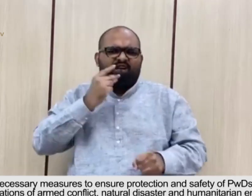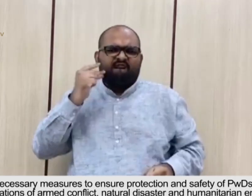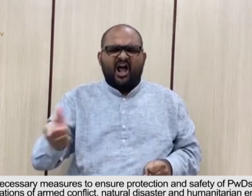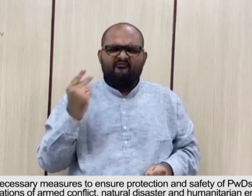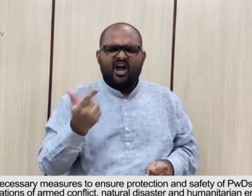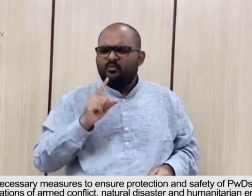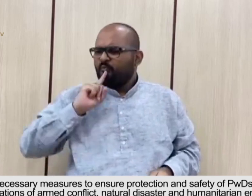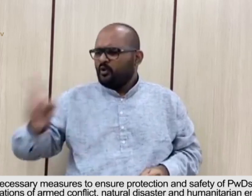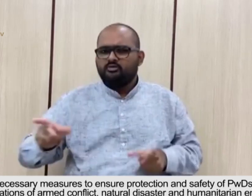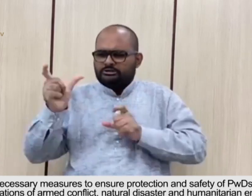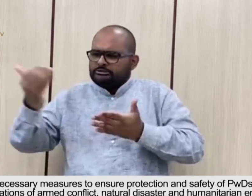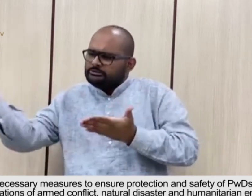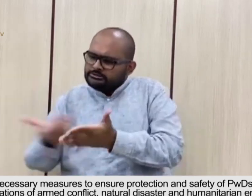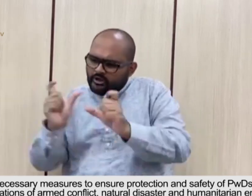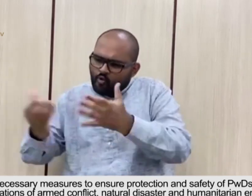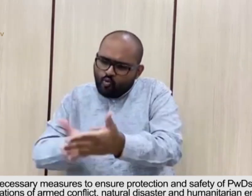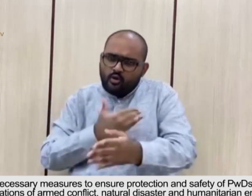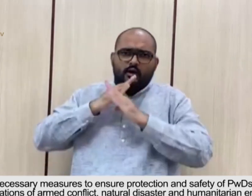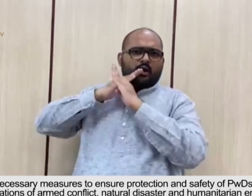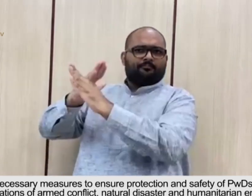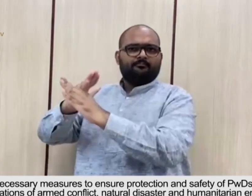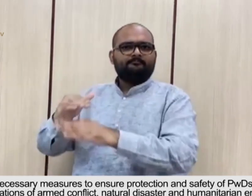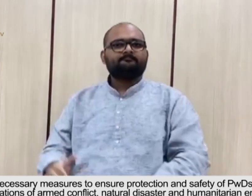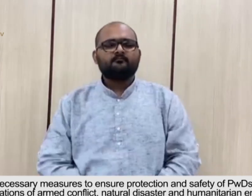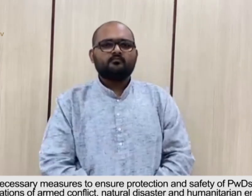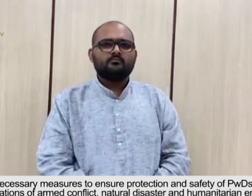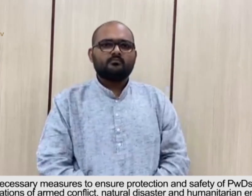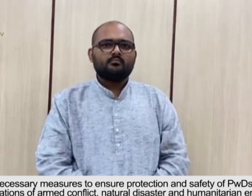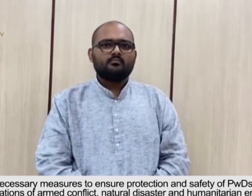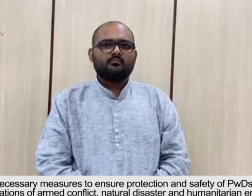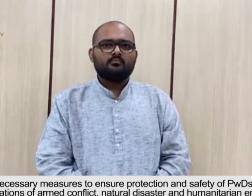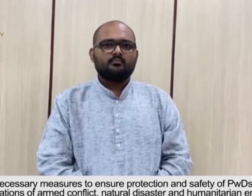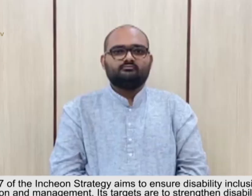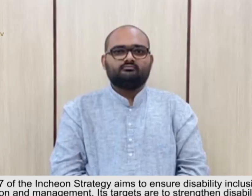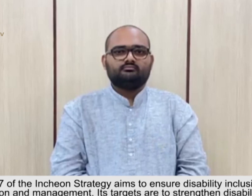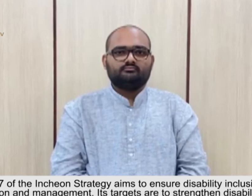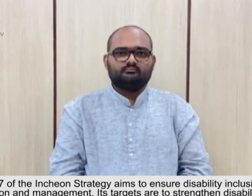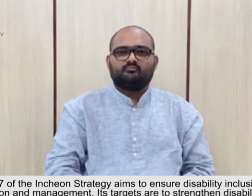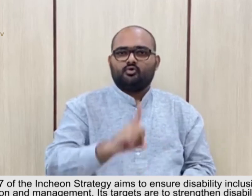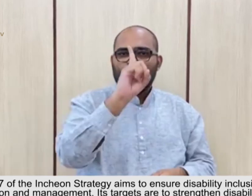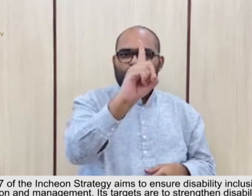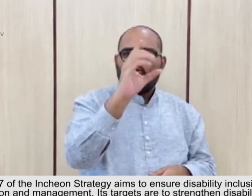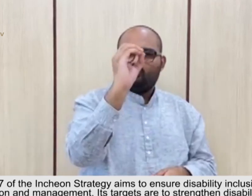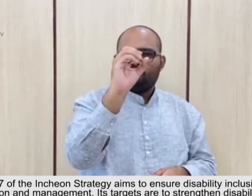of risk, situations of armed conflict, natural disaster and humanitarian emergencies. 10.6